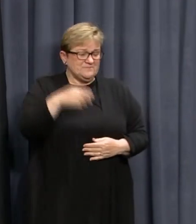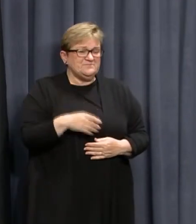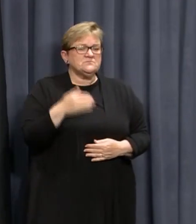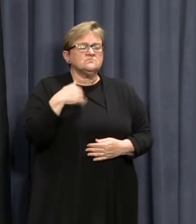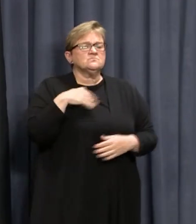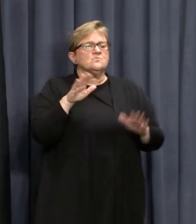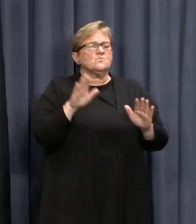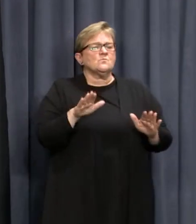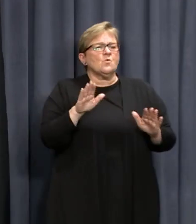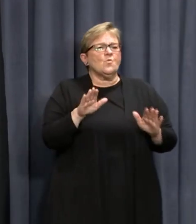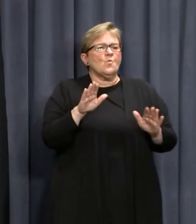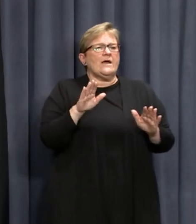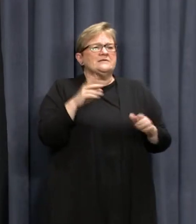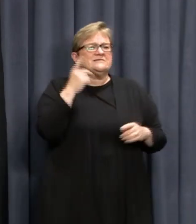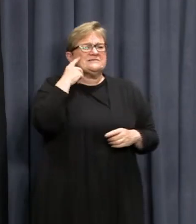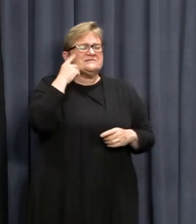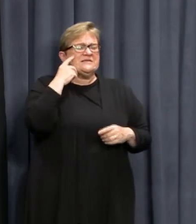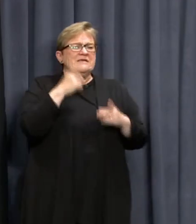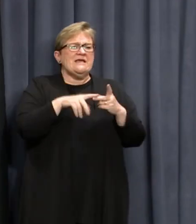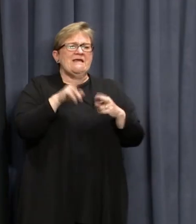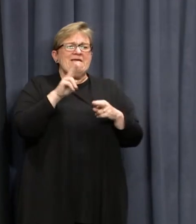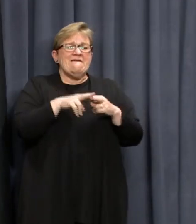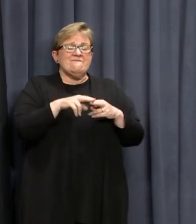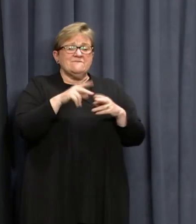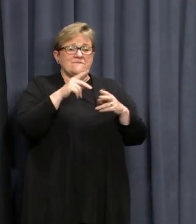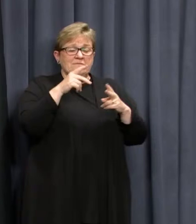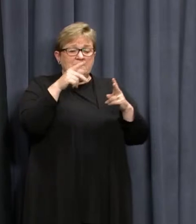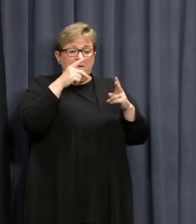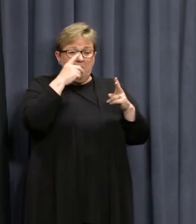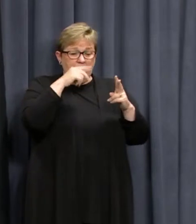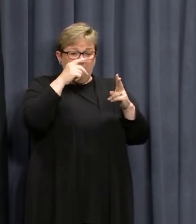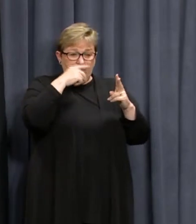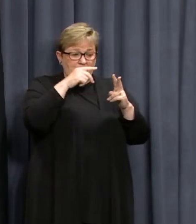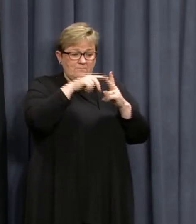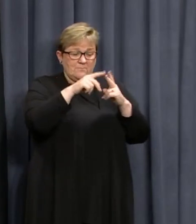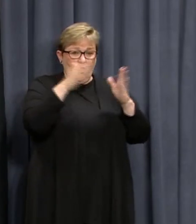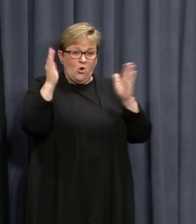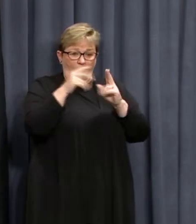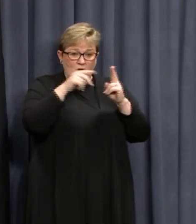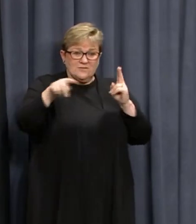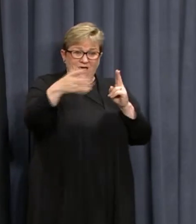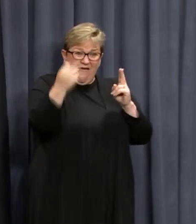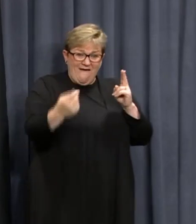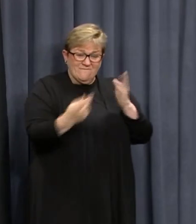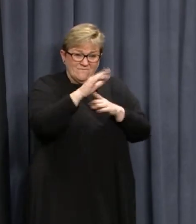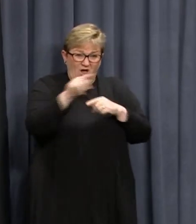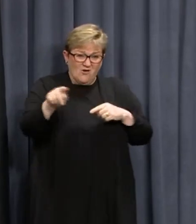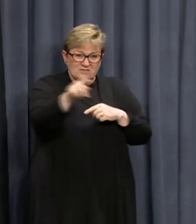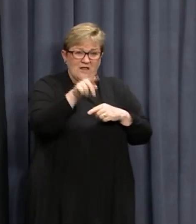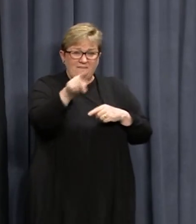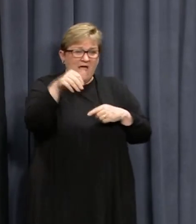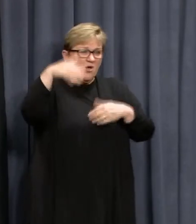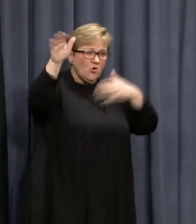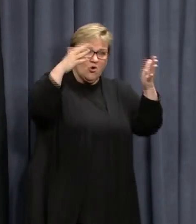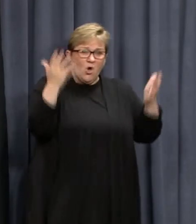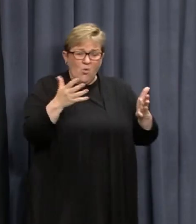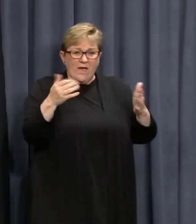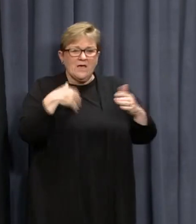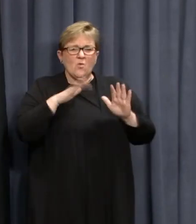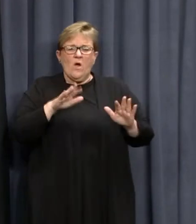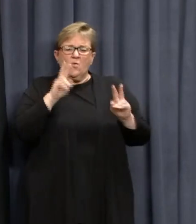We're going to see if any of the close contacts of these individuals turn out to be positive and then what their movements have been.